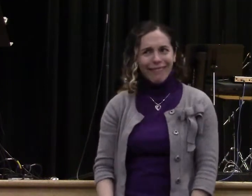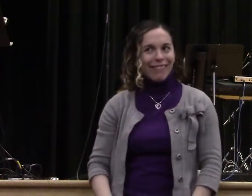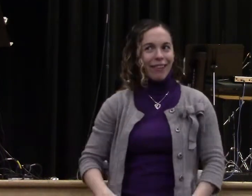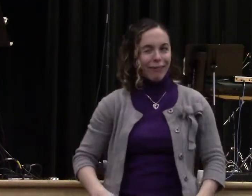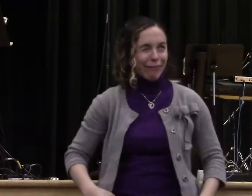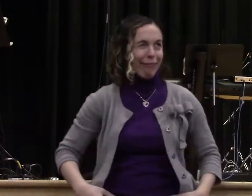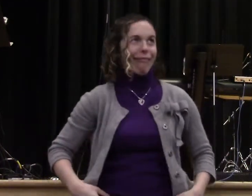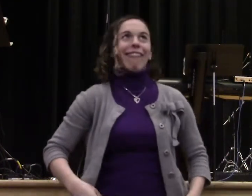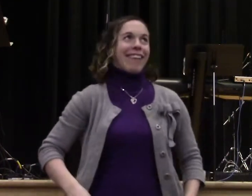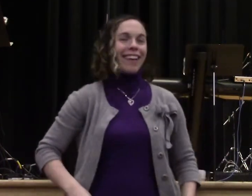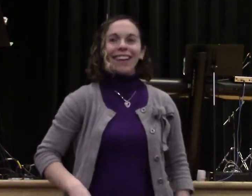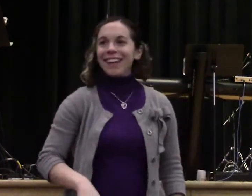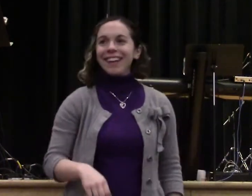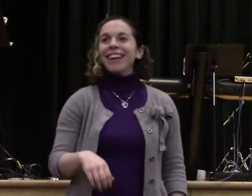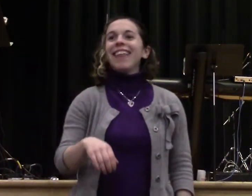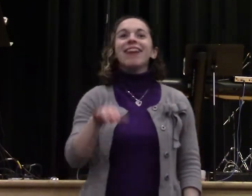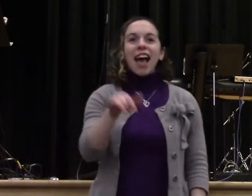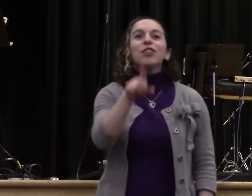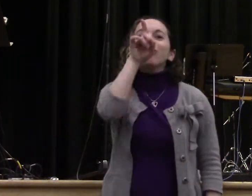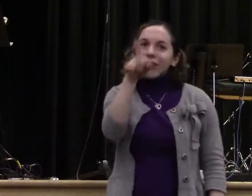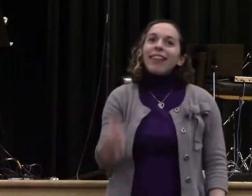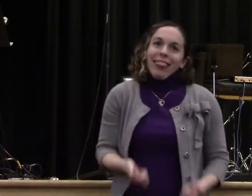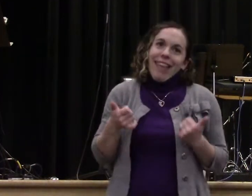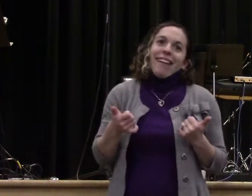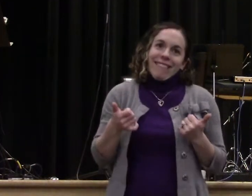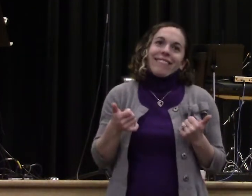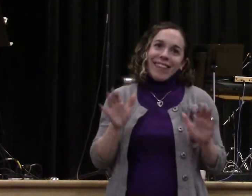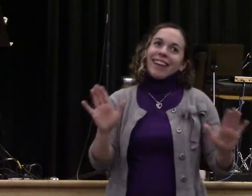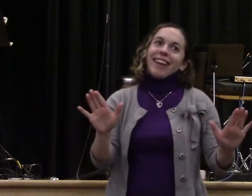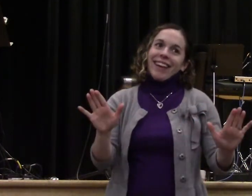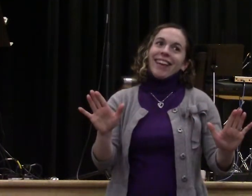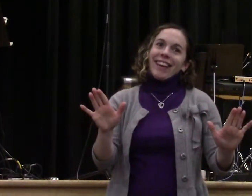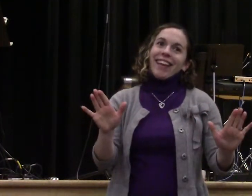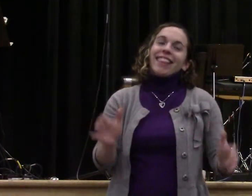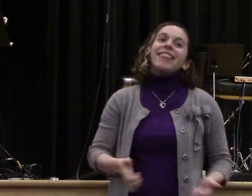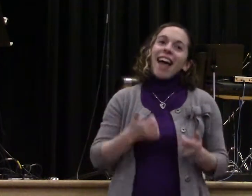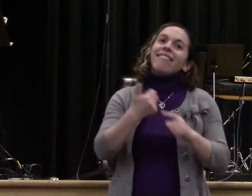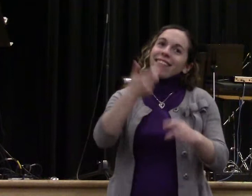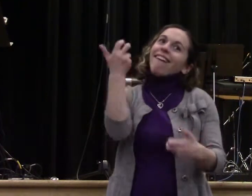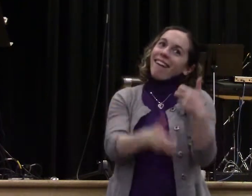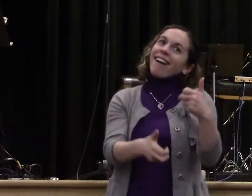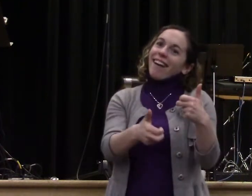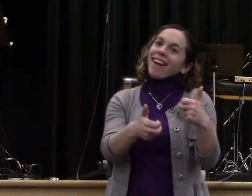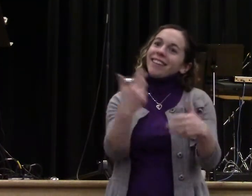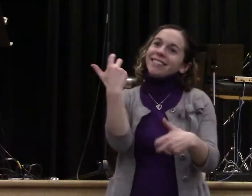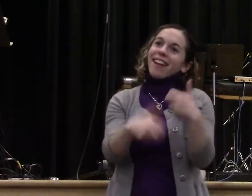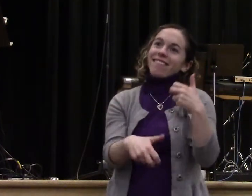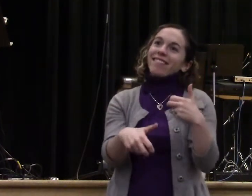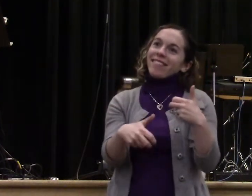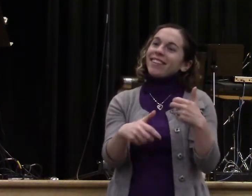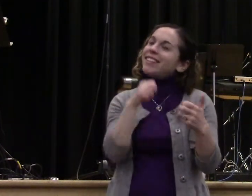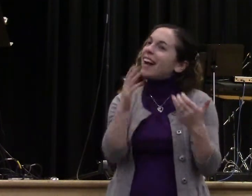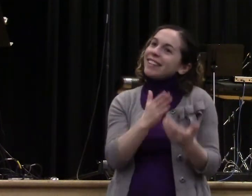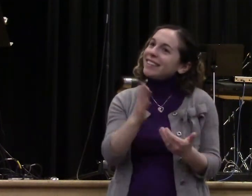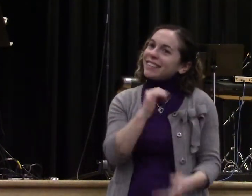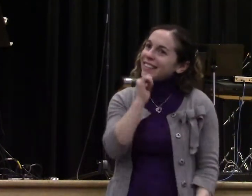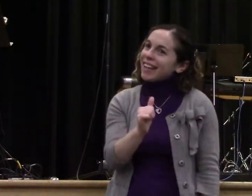Real life is real messy. Let's go back to our story in Luke chapter 5